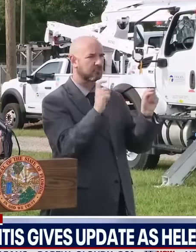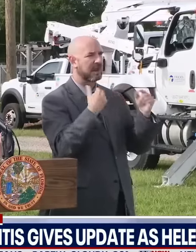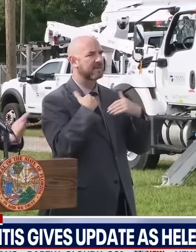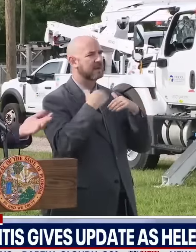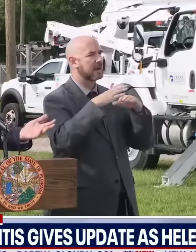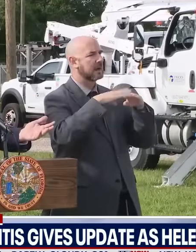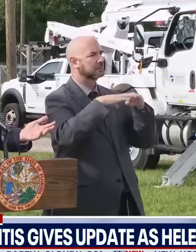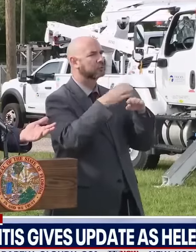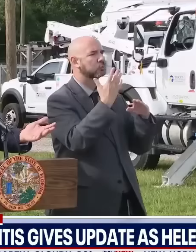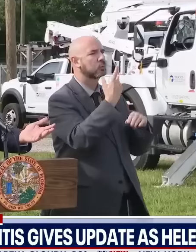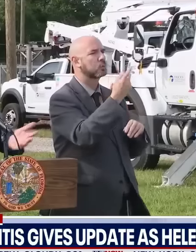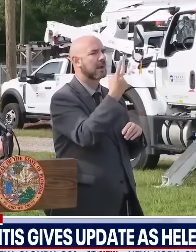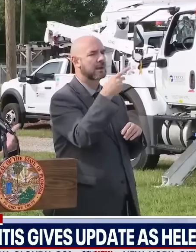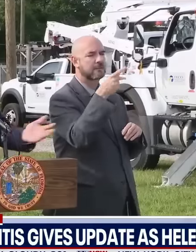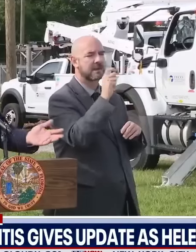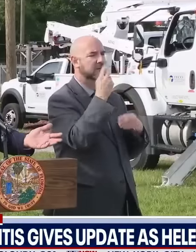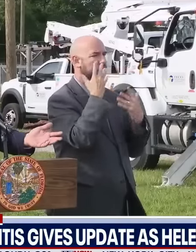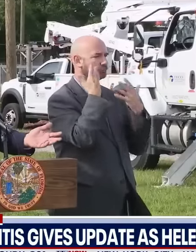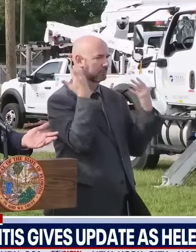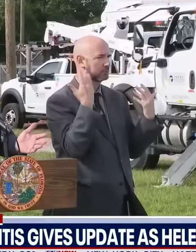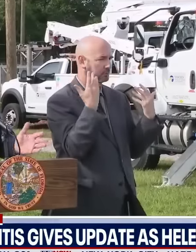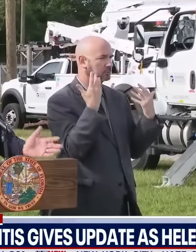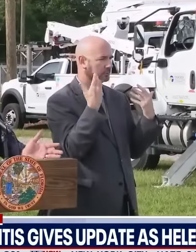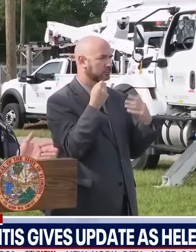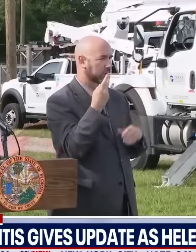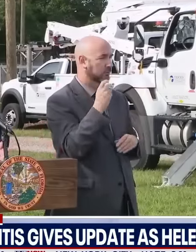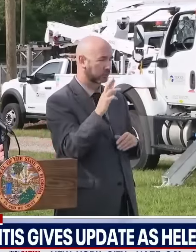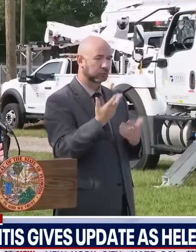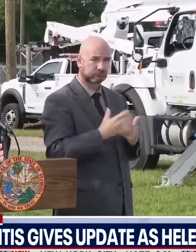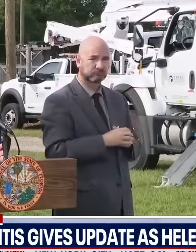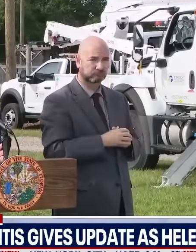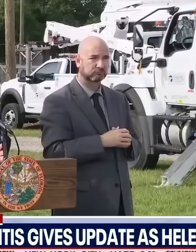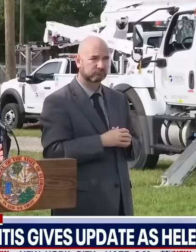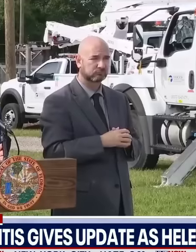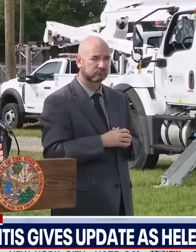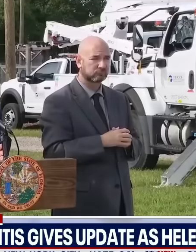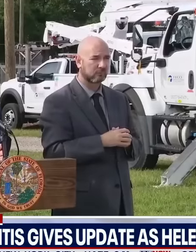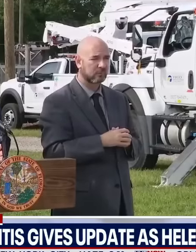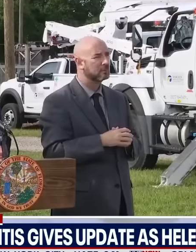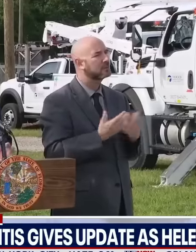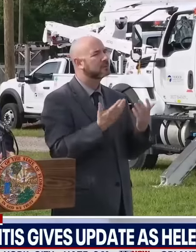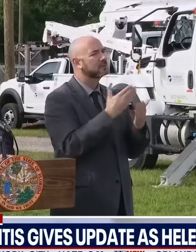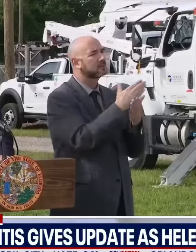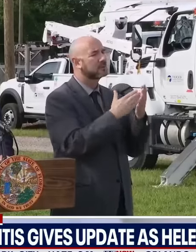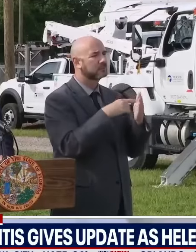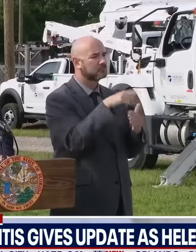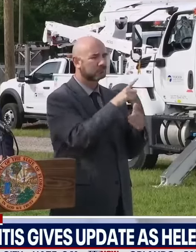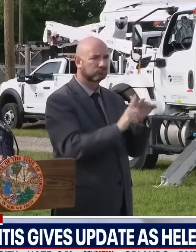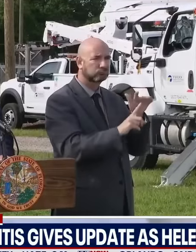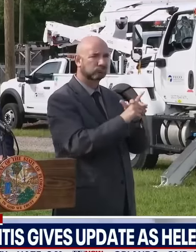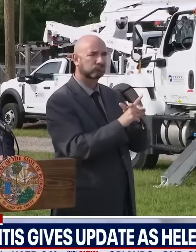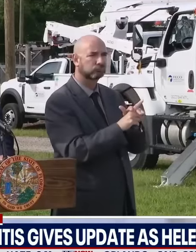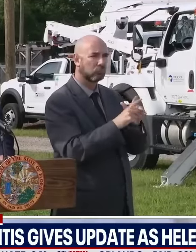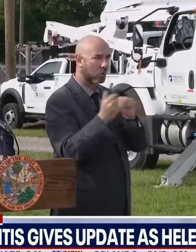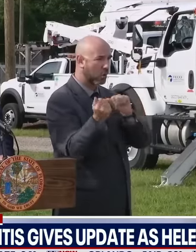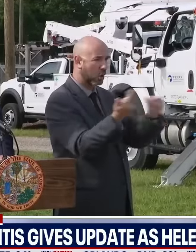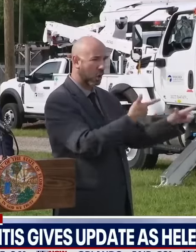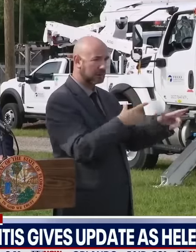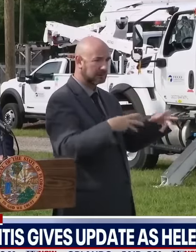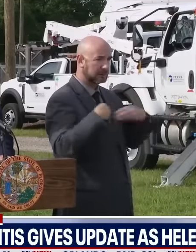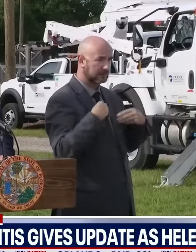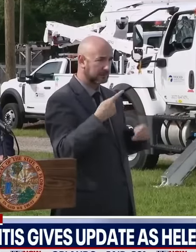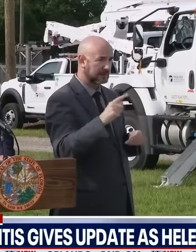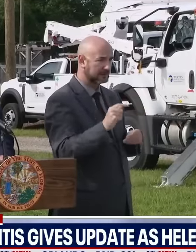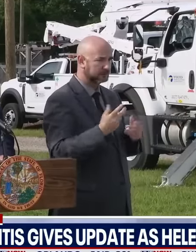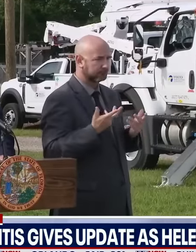maybe not everyone is pet-friendly. I don't know. Maybe they are. But you will absolutely have one, at least one, that is pet-friendly. And please don't leave your